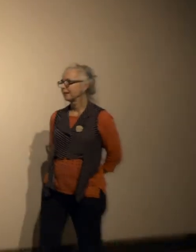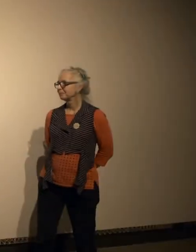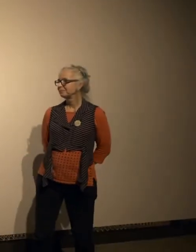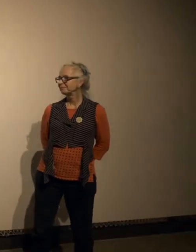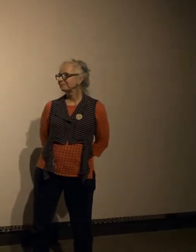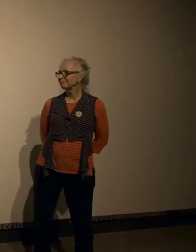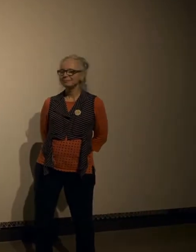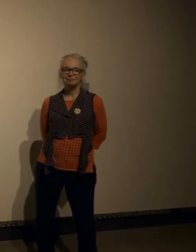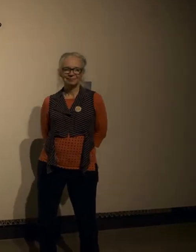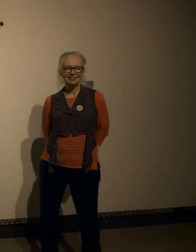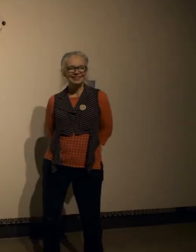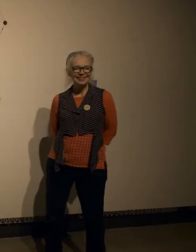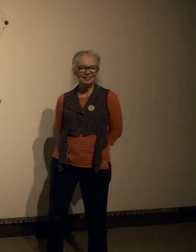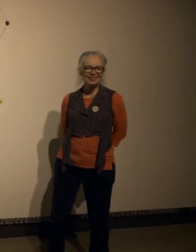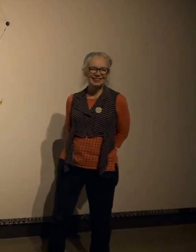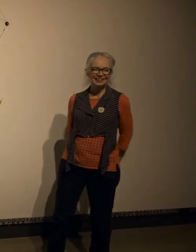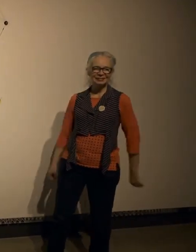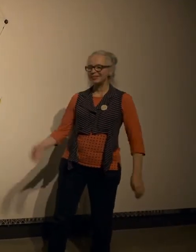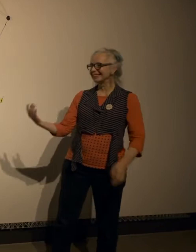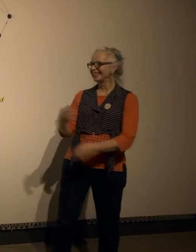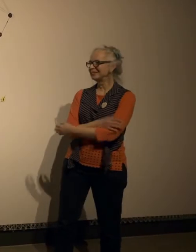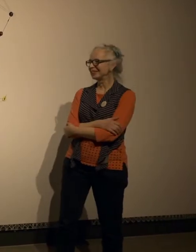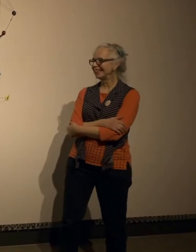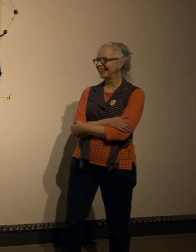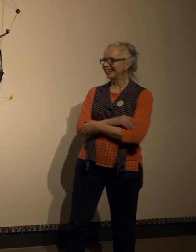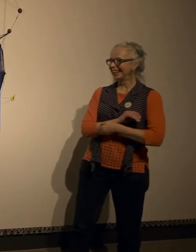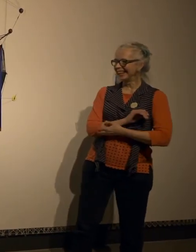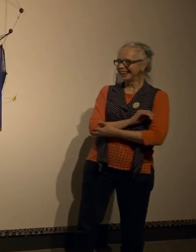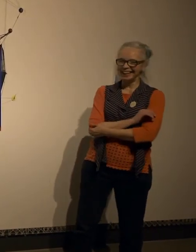I'm very good to put it in there good I'm glad we're all glad